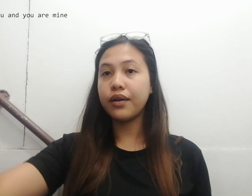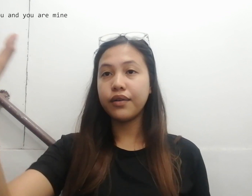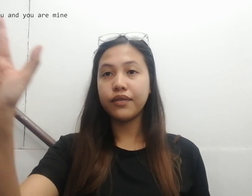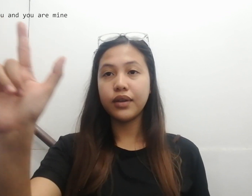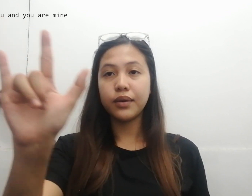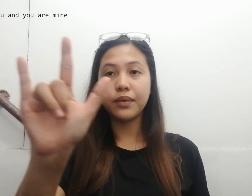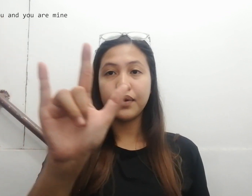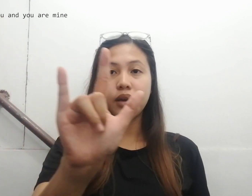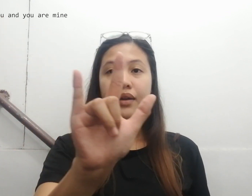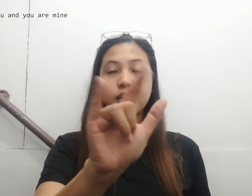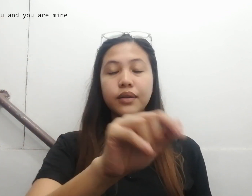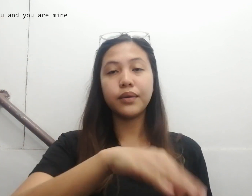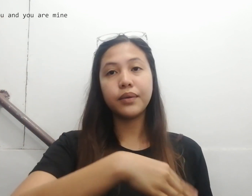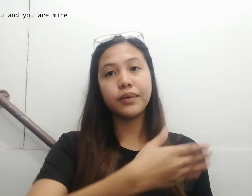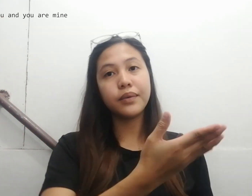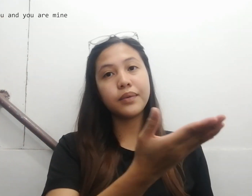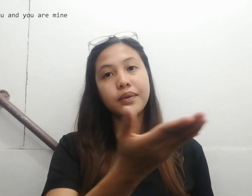are mine.